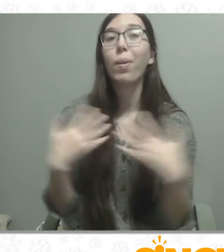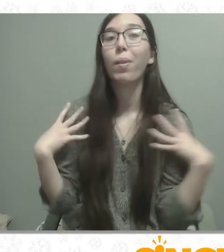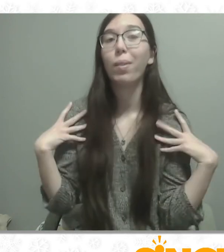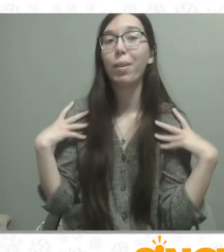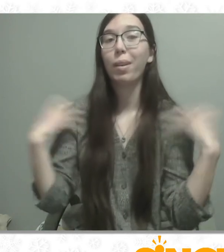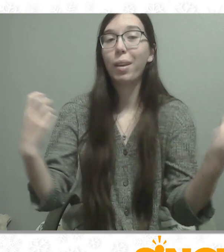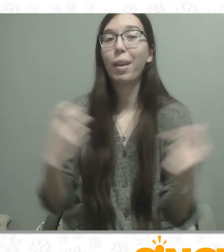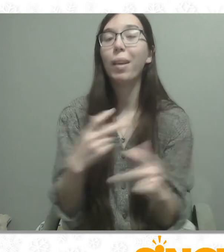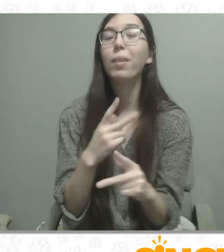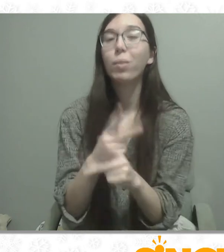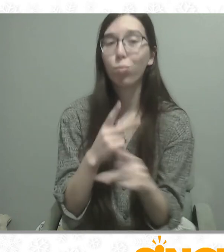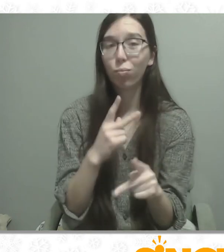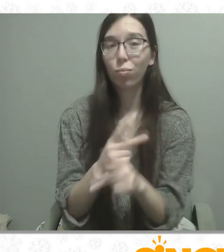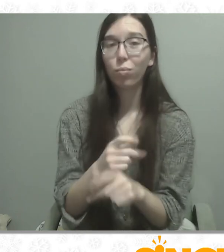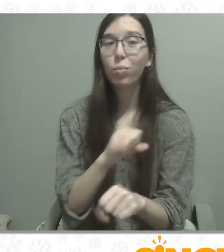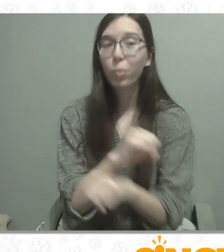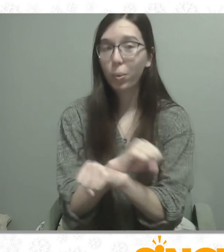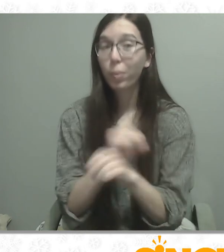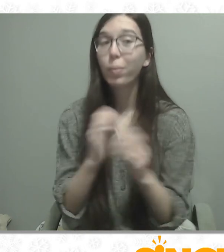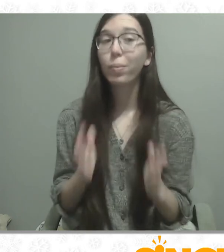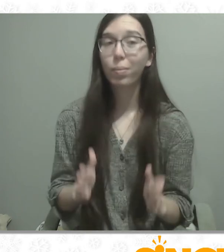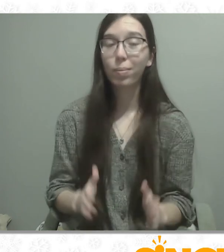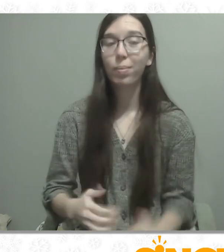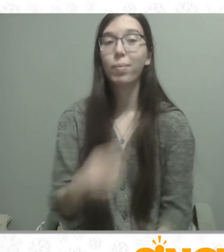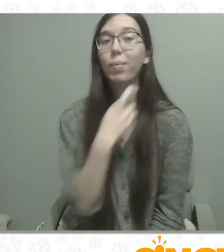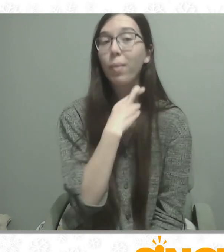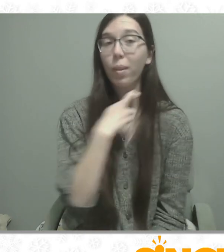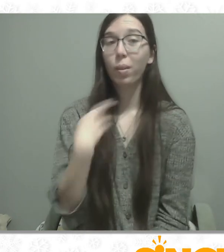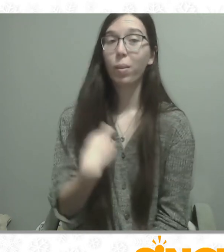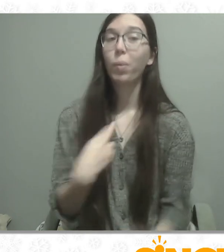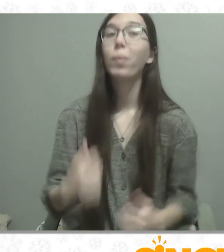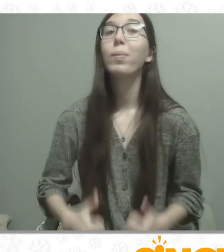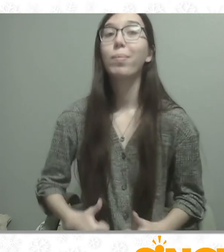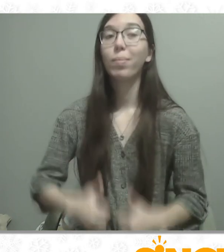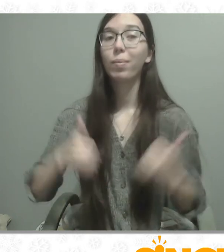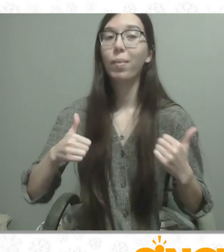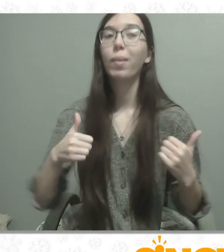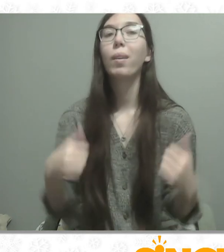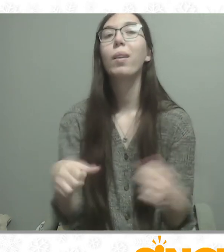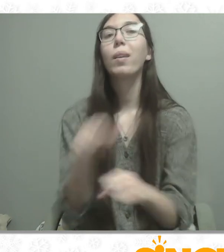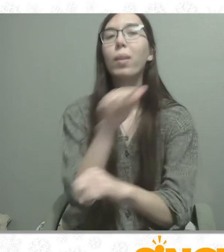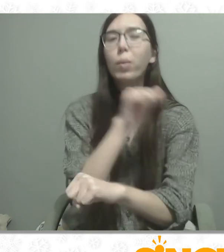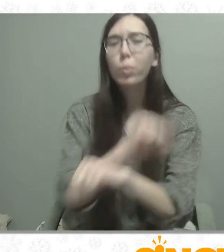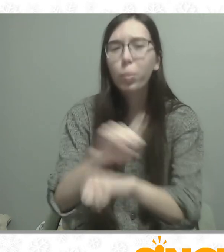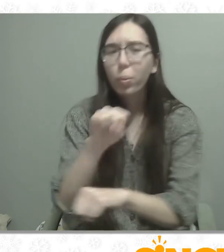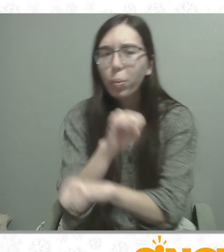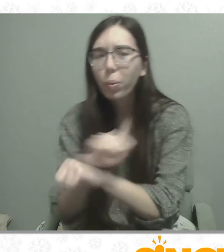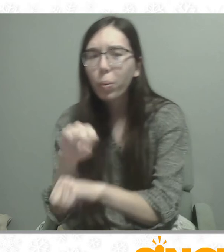and gallant ones, who risk their lives to bring.